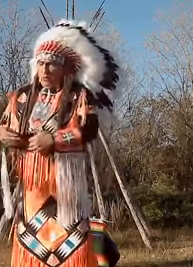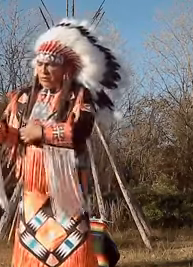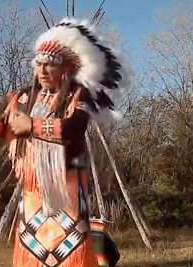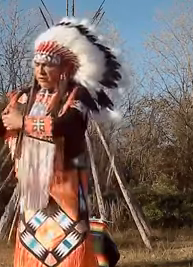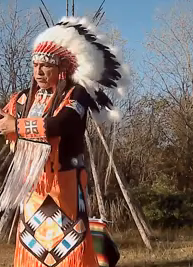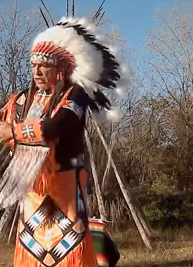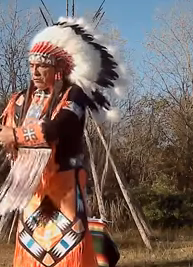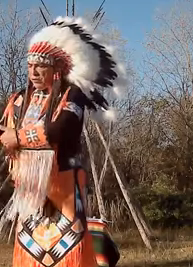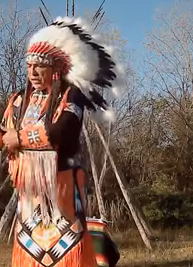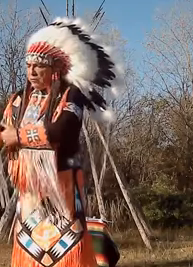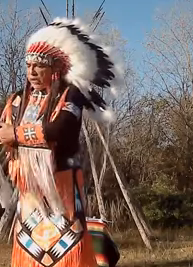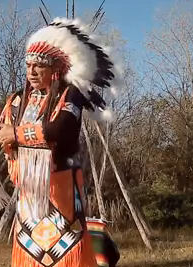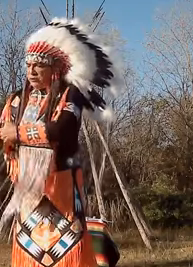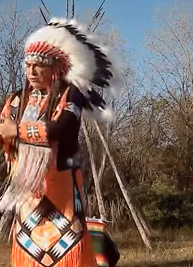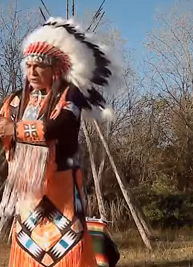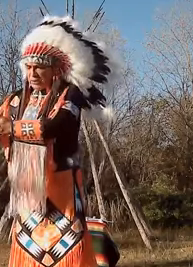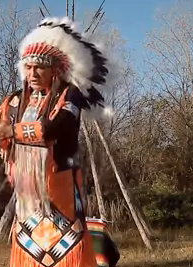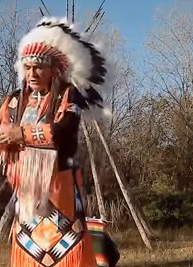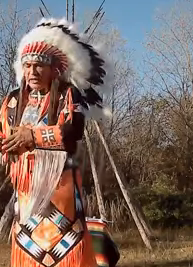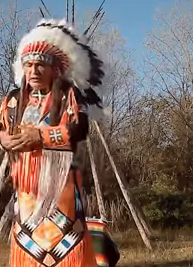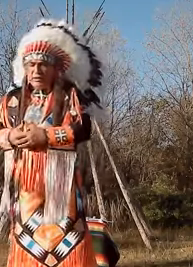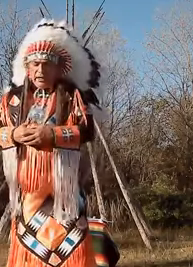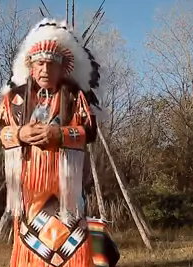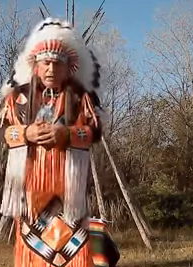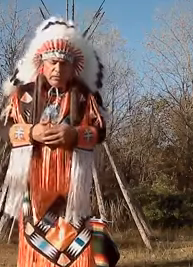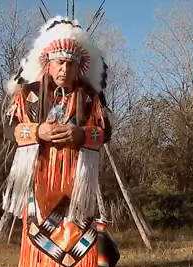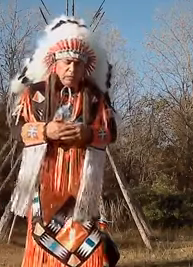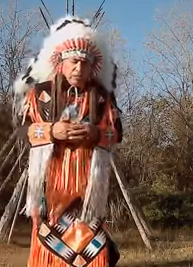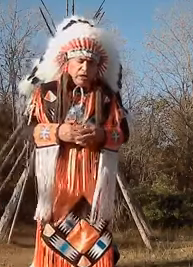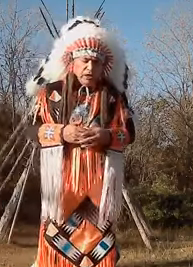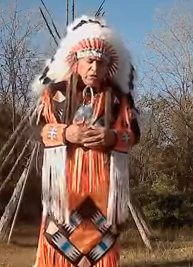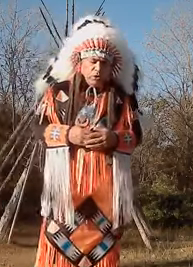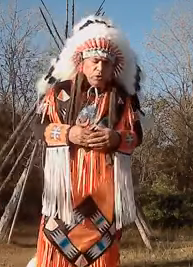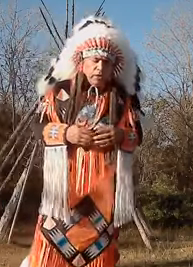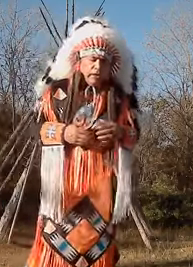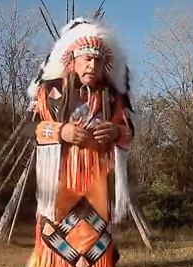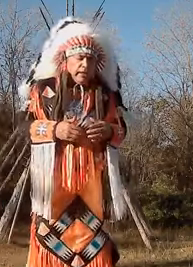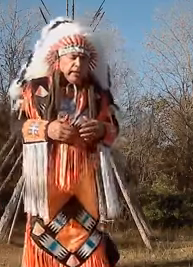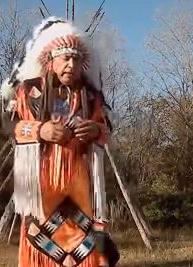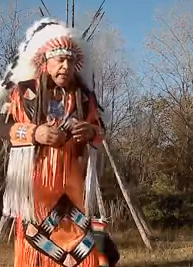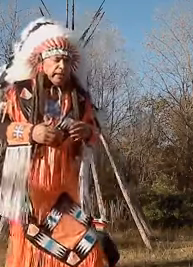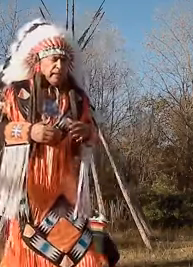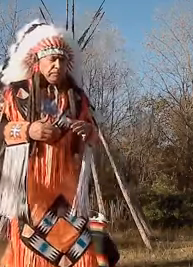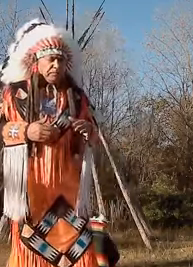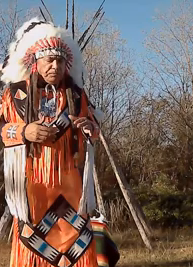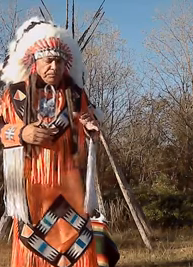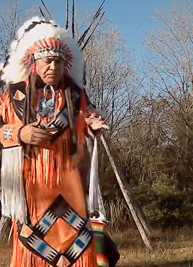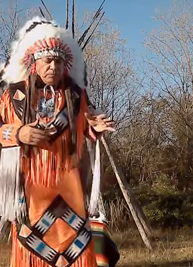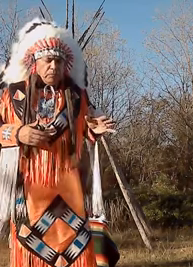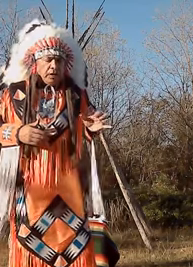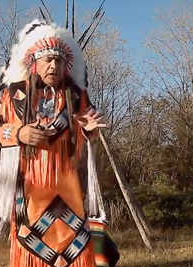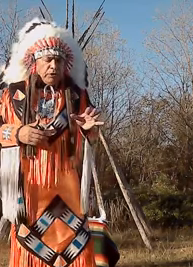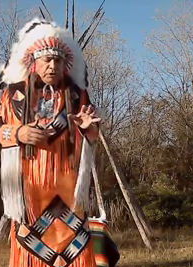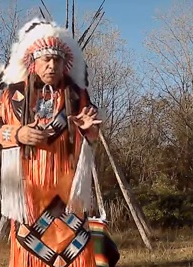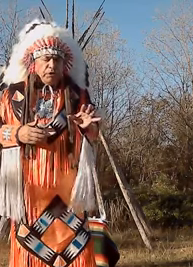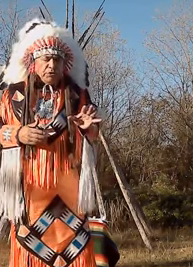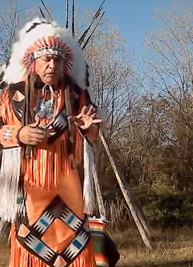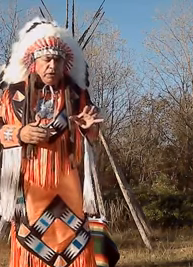Other tribes obtain rights to some of these dances that we've done and showed. And this is where it's very